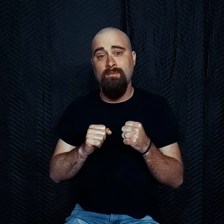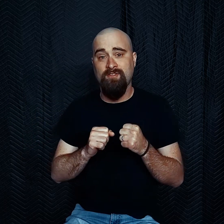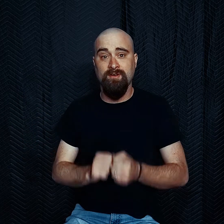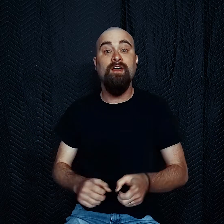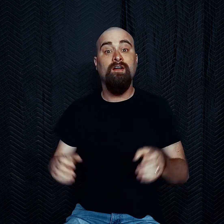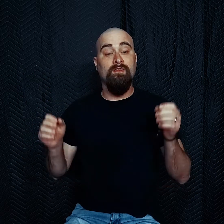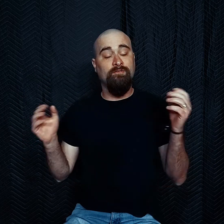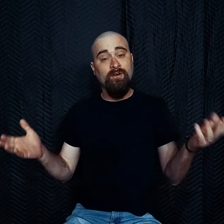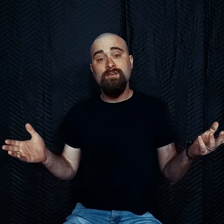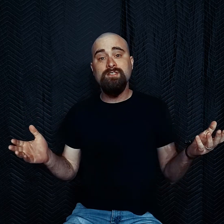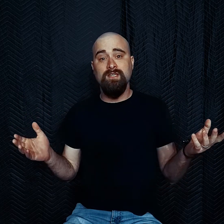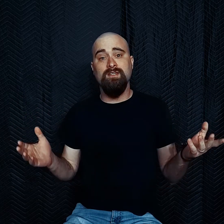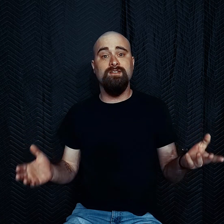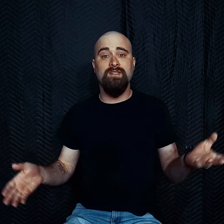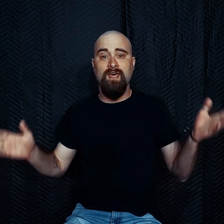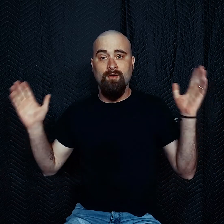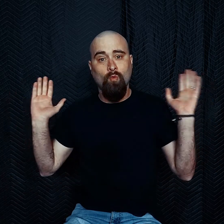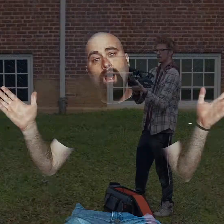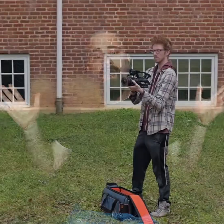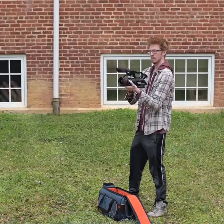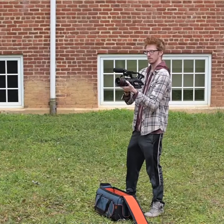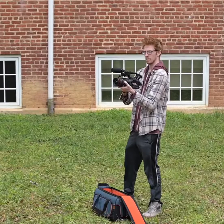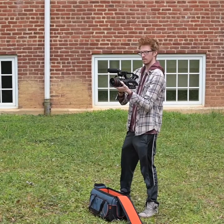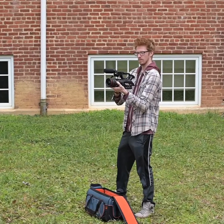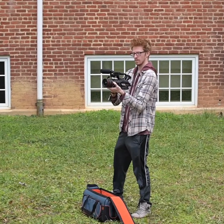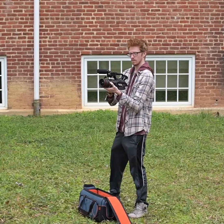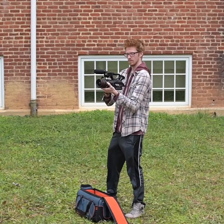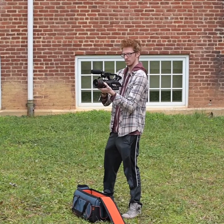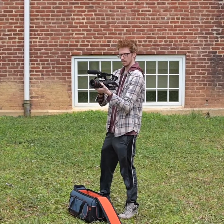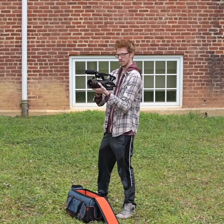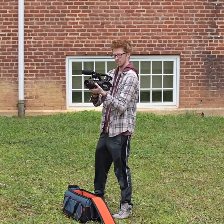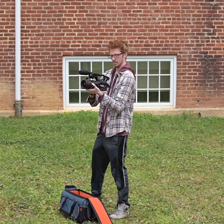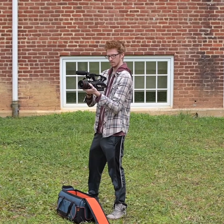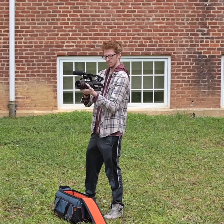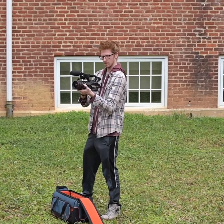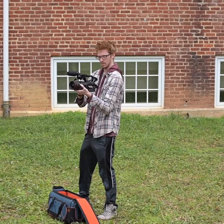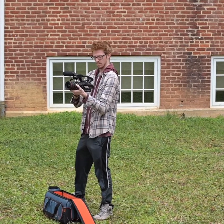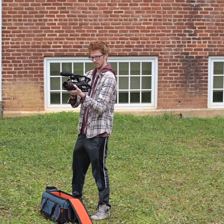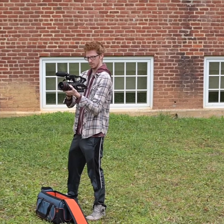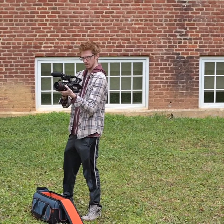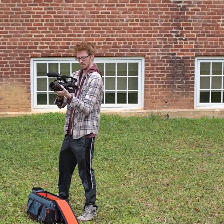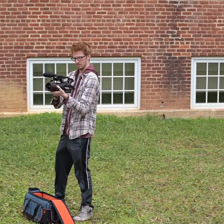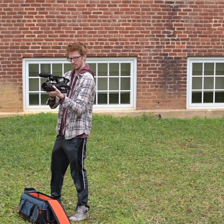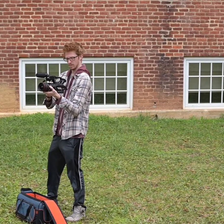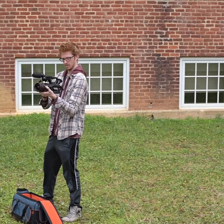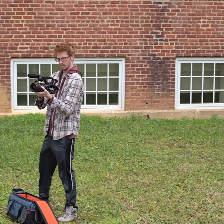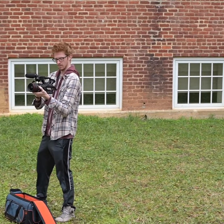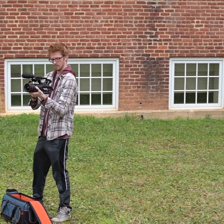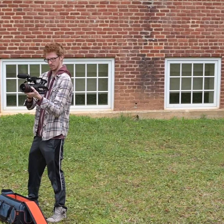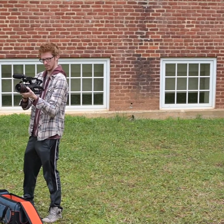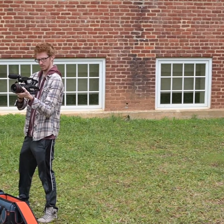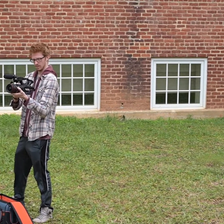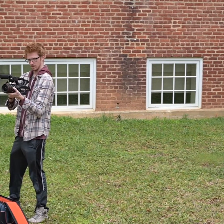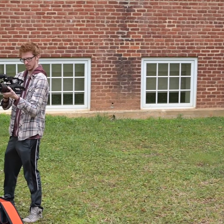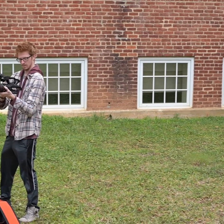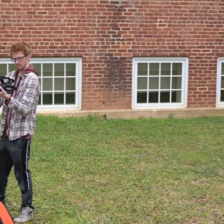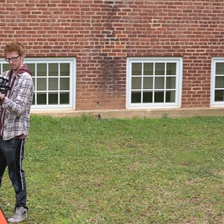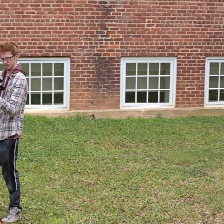method. The first is a wide or establishing shot. This just lets your audience know where things are happening.